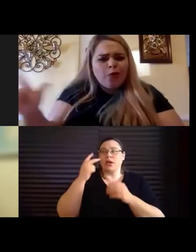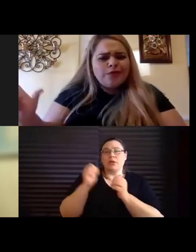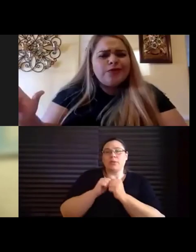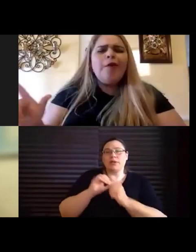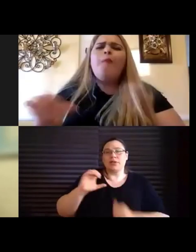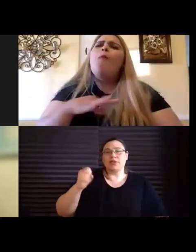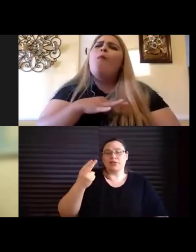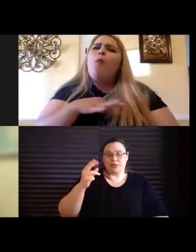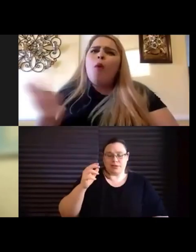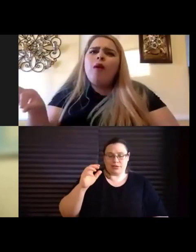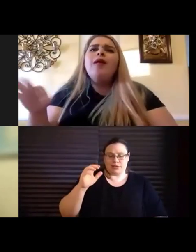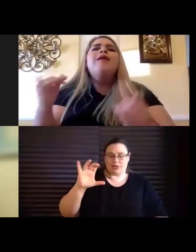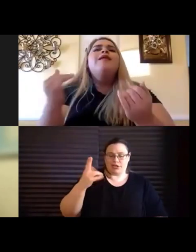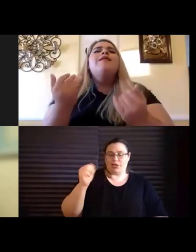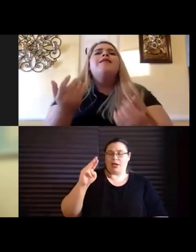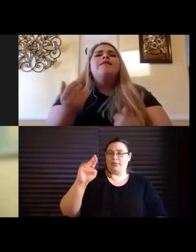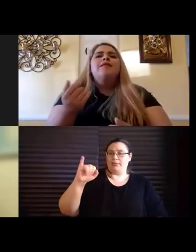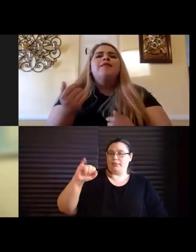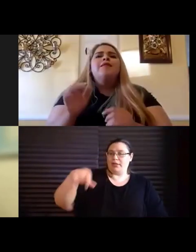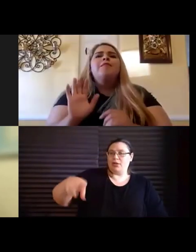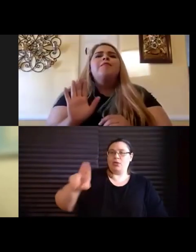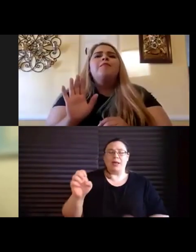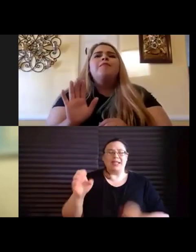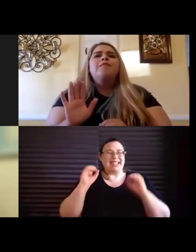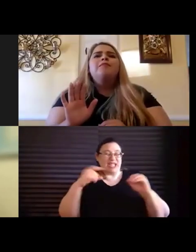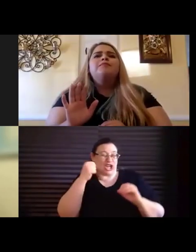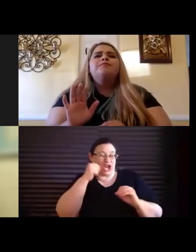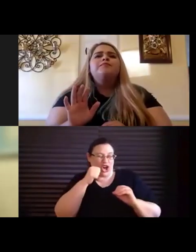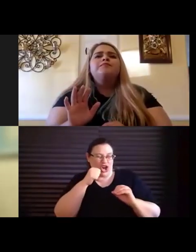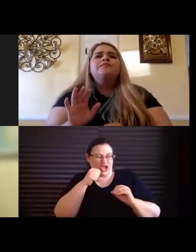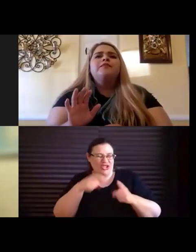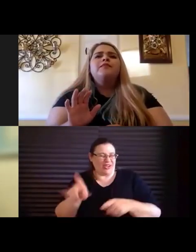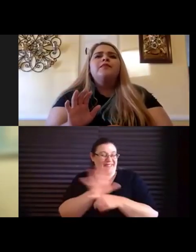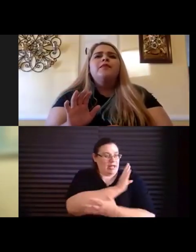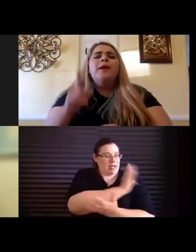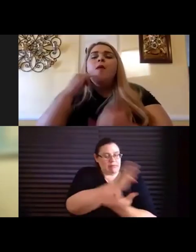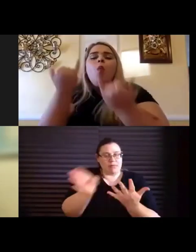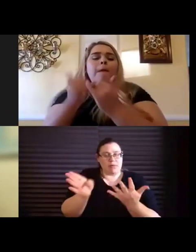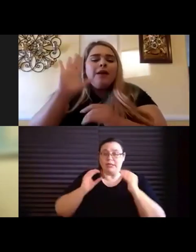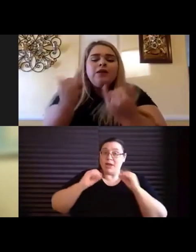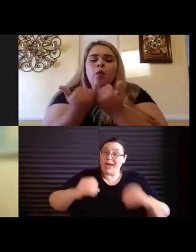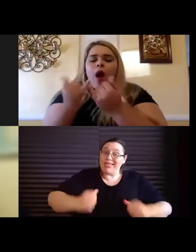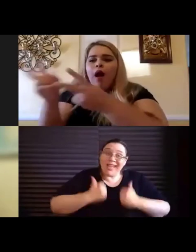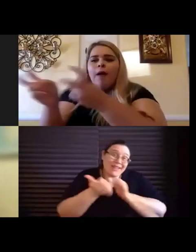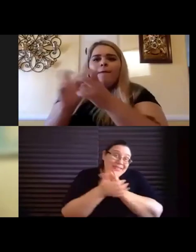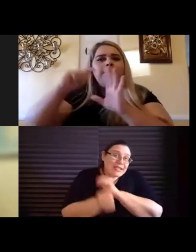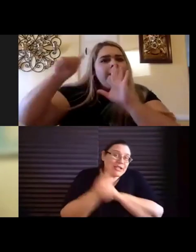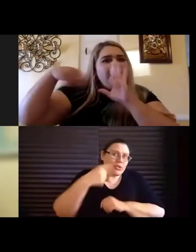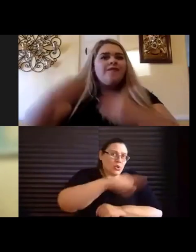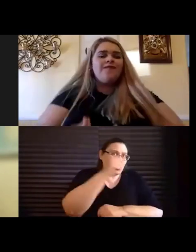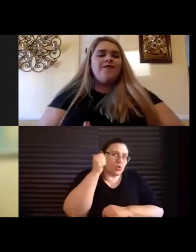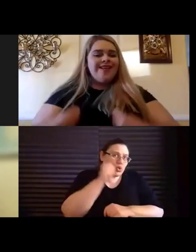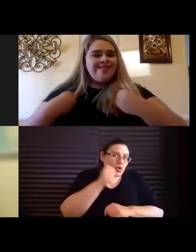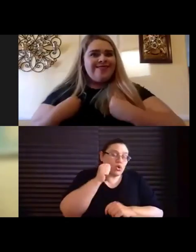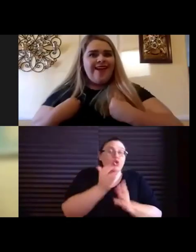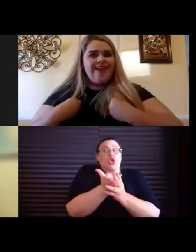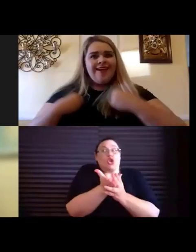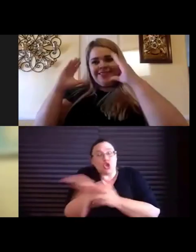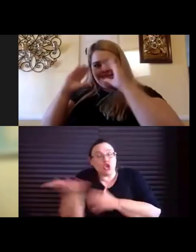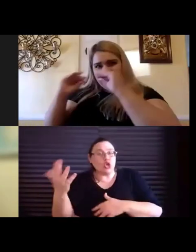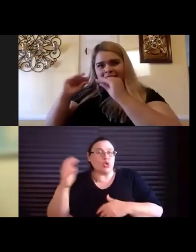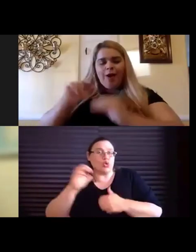the girls at different points in the, in the film, teaching life skills through sports, because